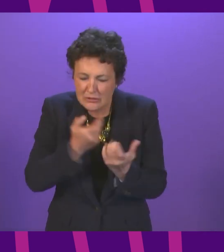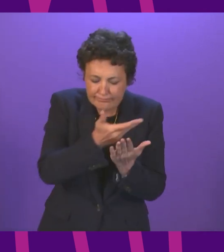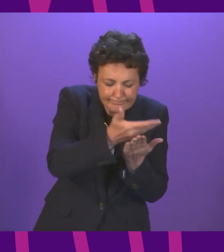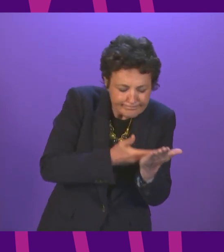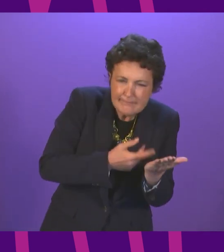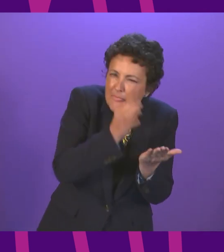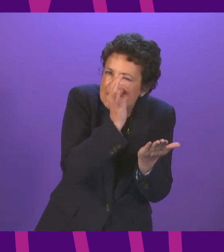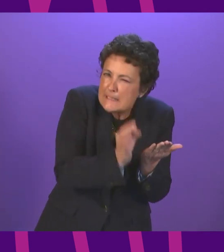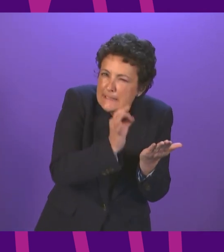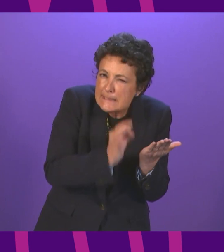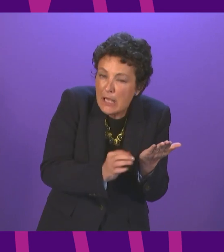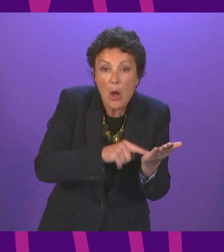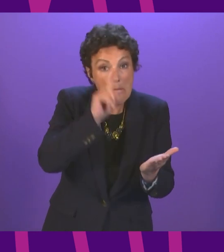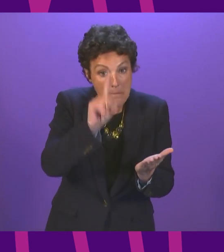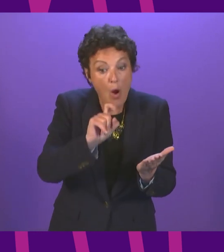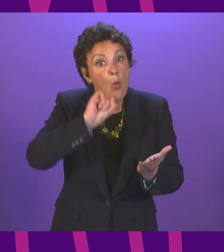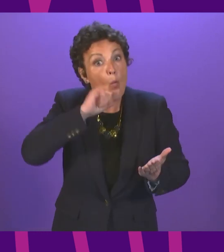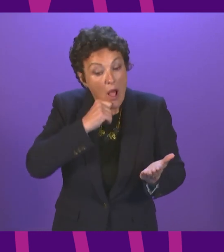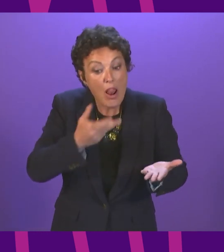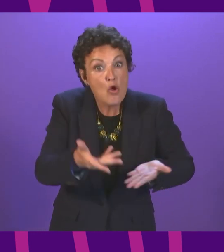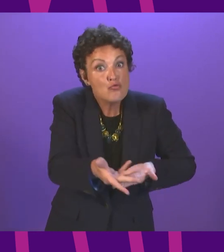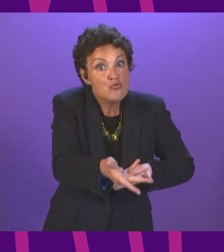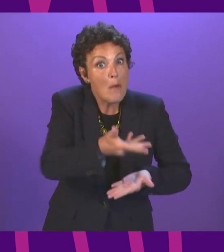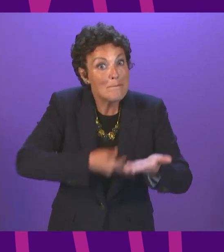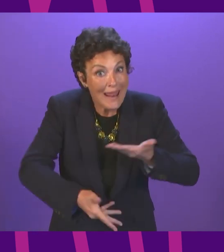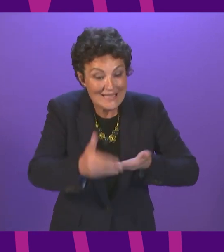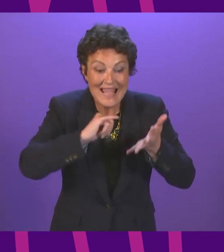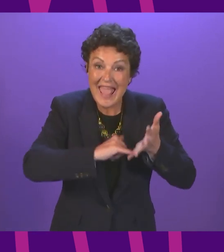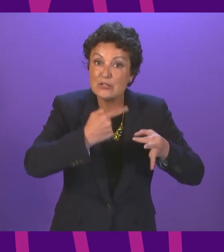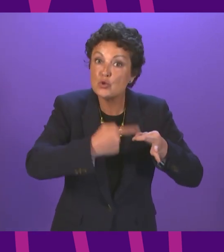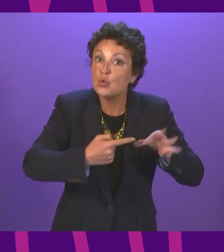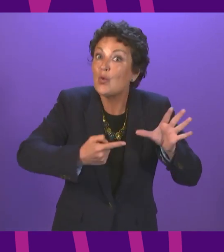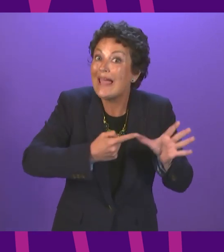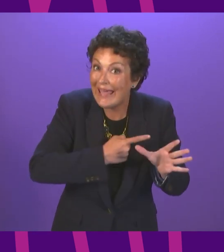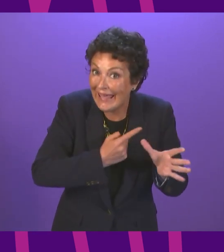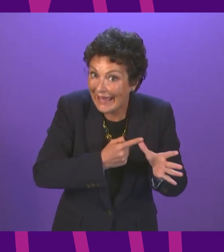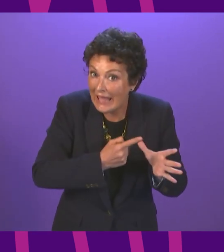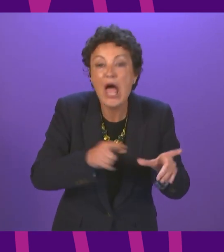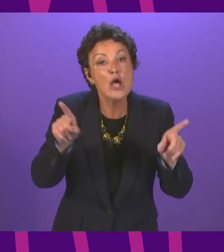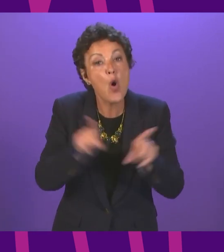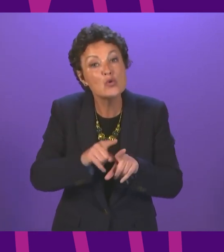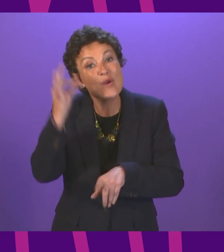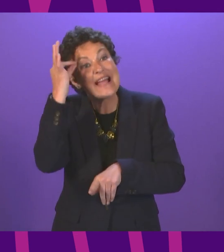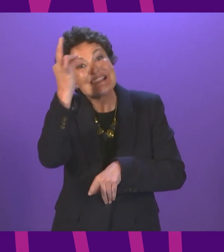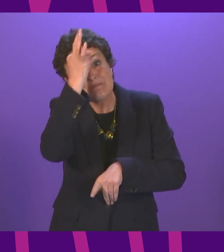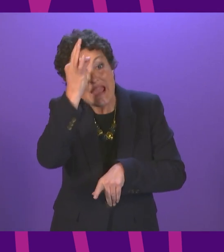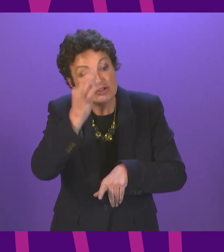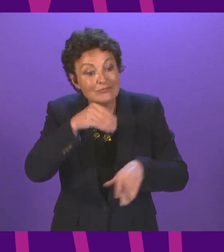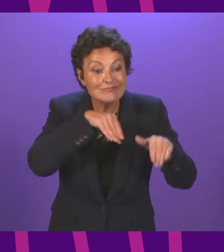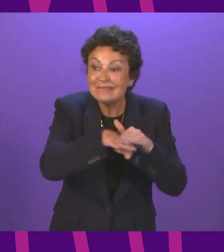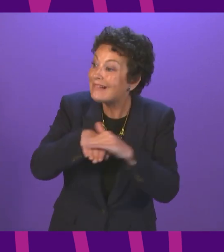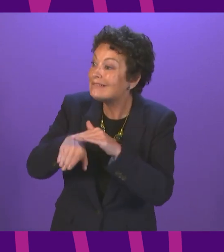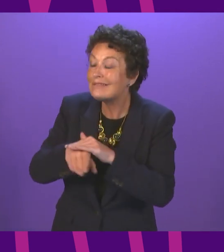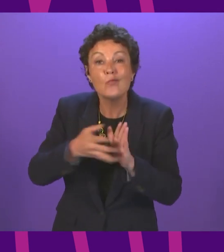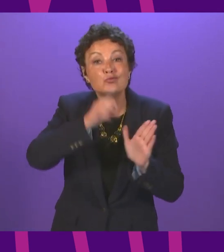this, but we will replace the SQA, and we will also remove the inspection function from Education Scotland. I think all of that